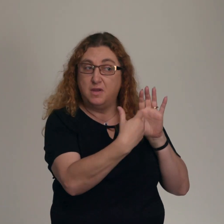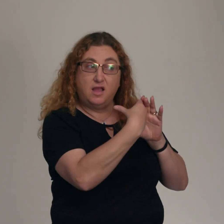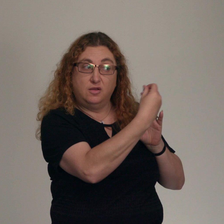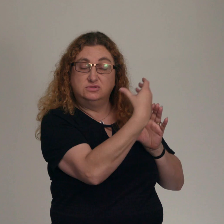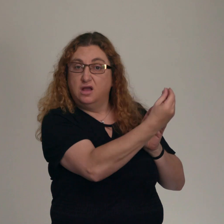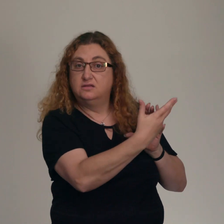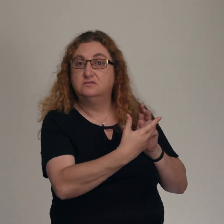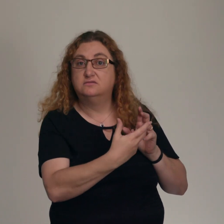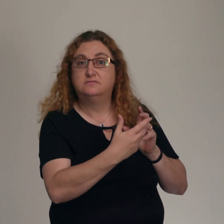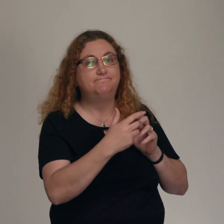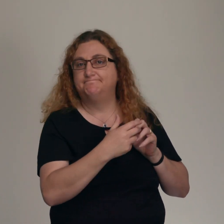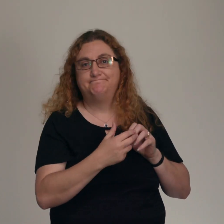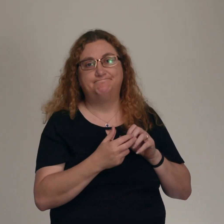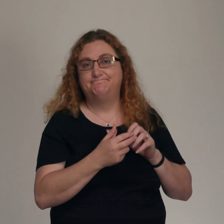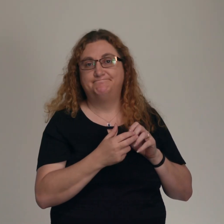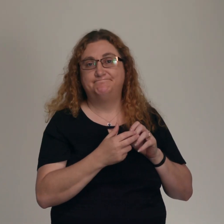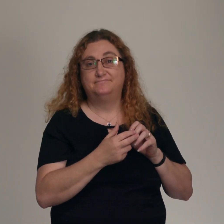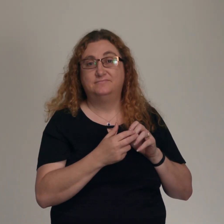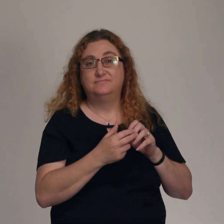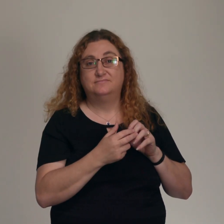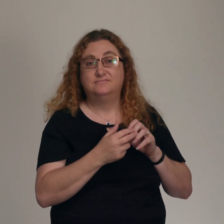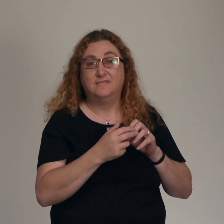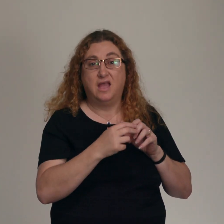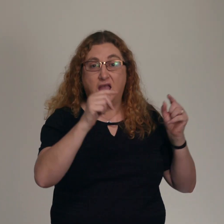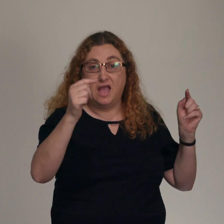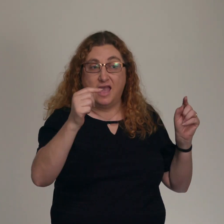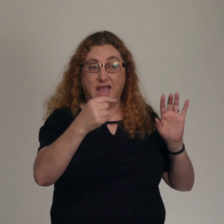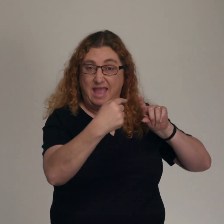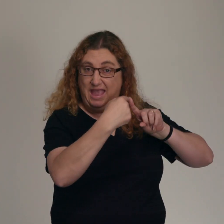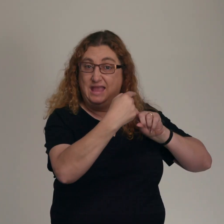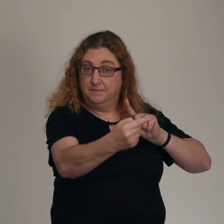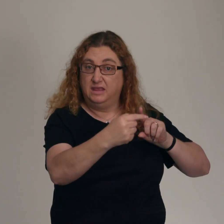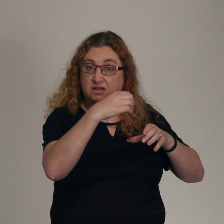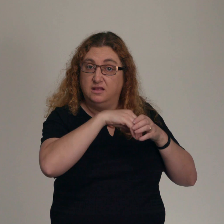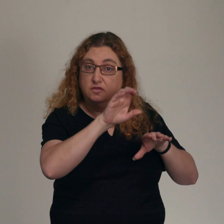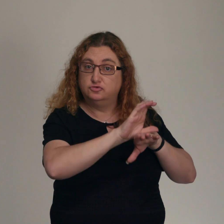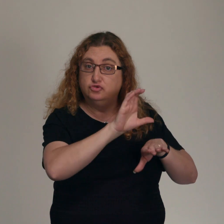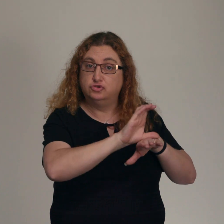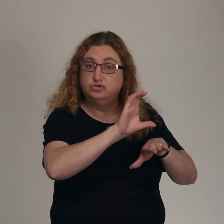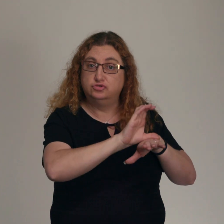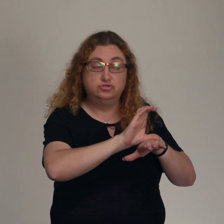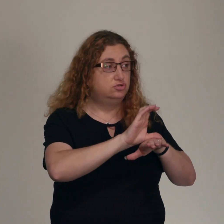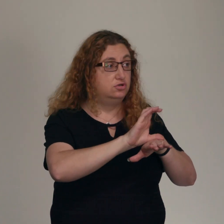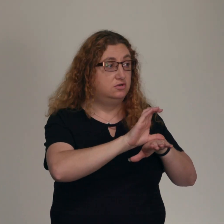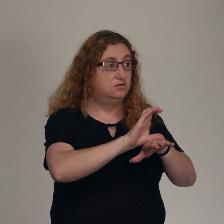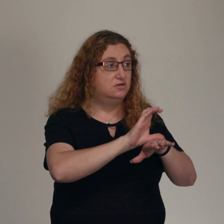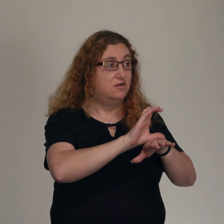is not the laws of the land. The greatest threat to our church right now is relational fracture